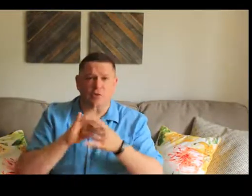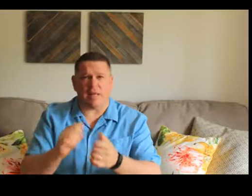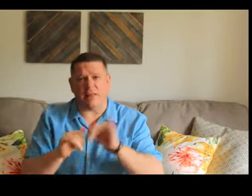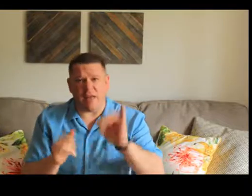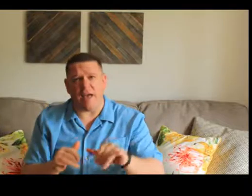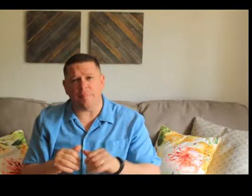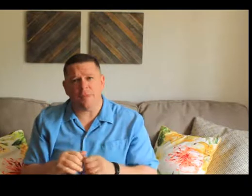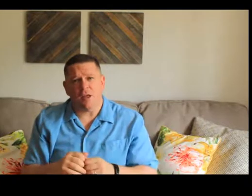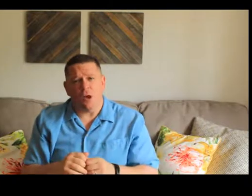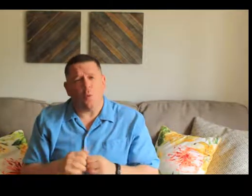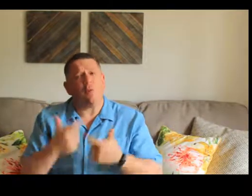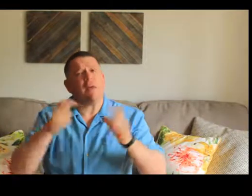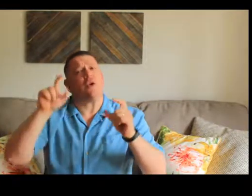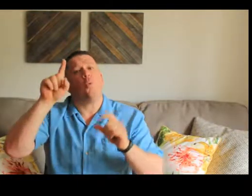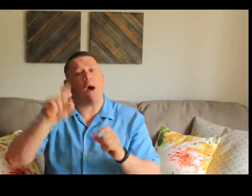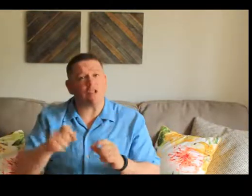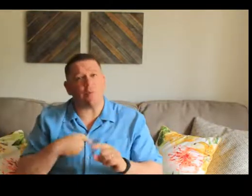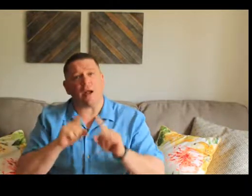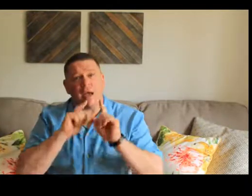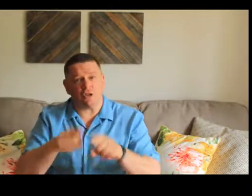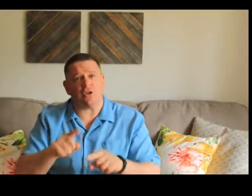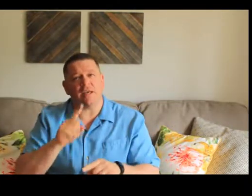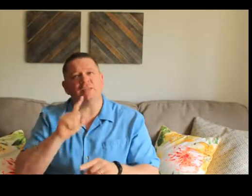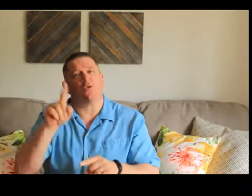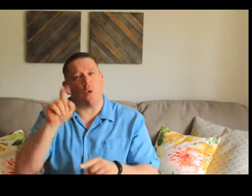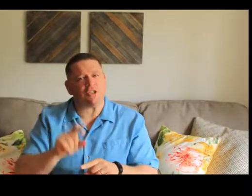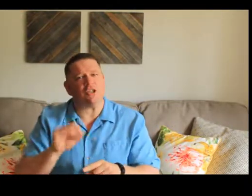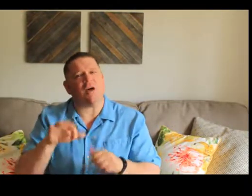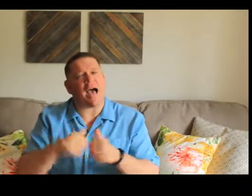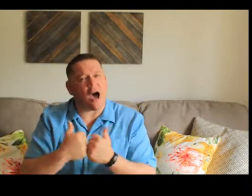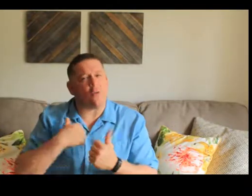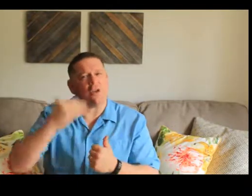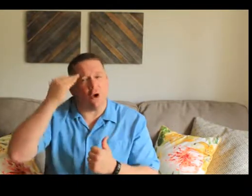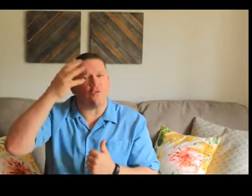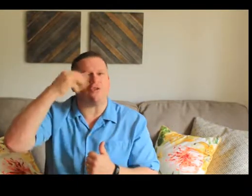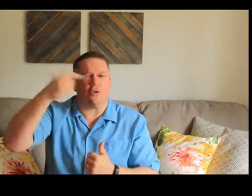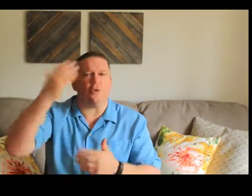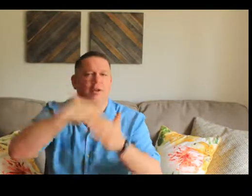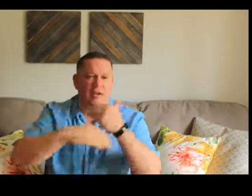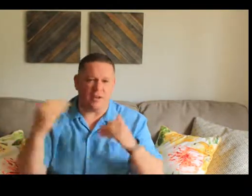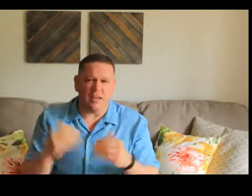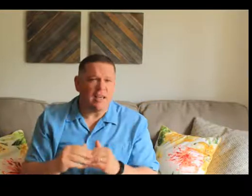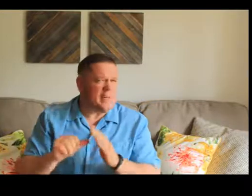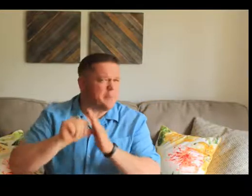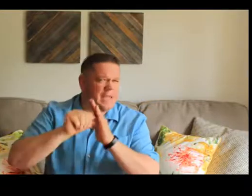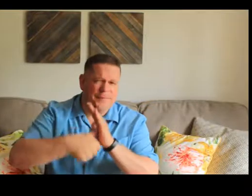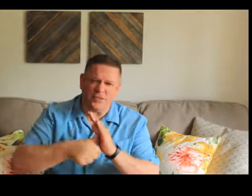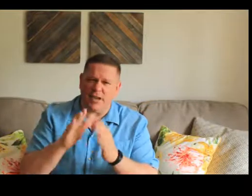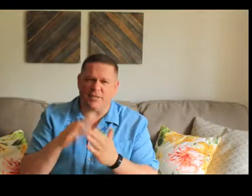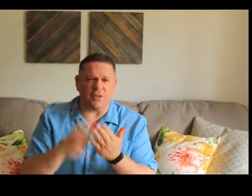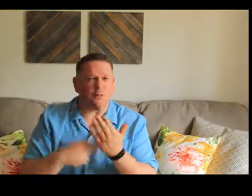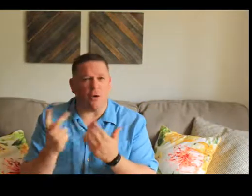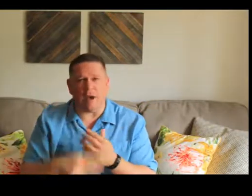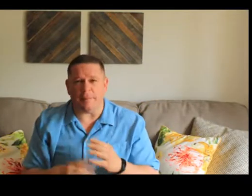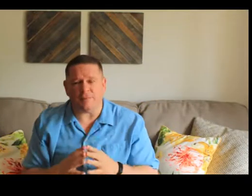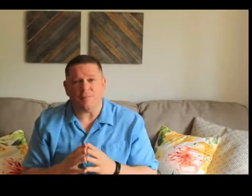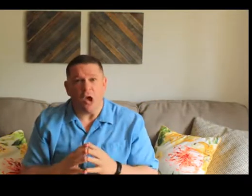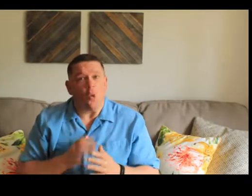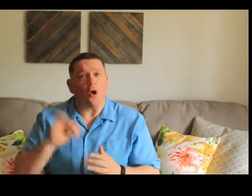relating to that. Well, the big question we want to answer is the question of how we know for sure we're going to heaven. That will be emphasized on these programs. We're